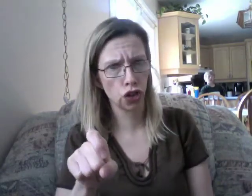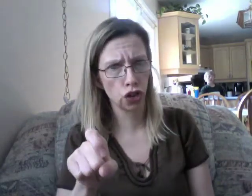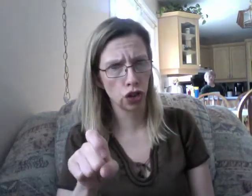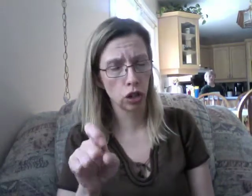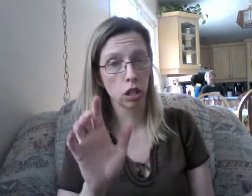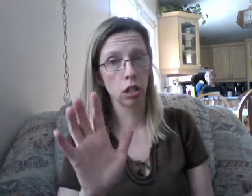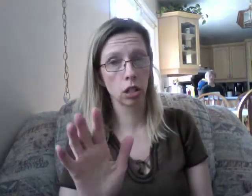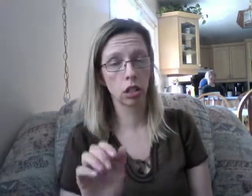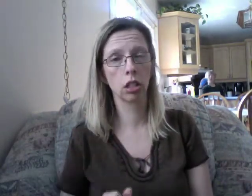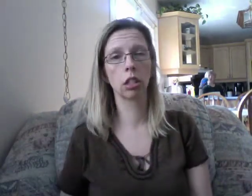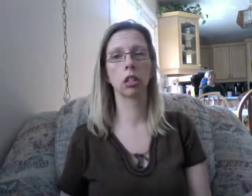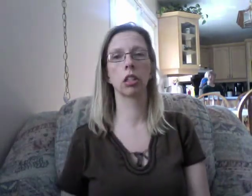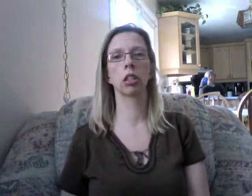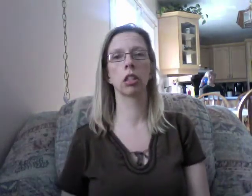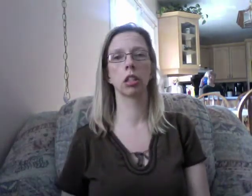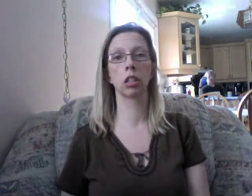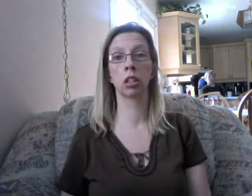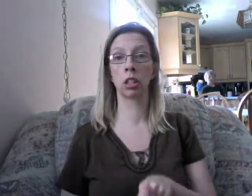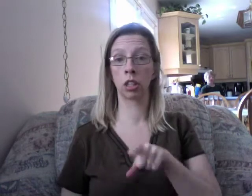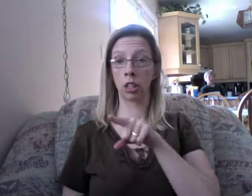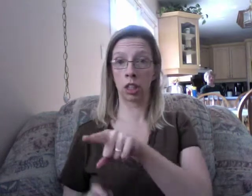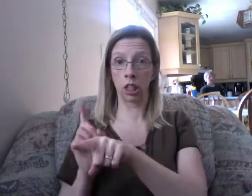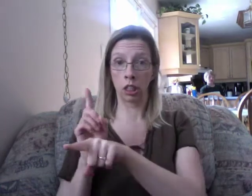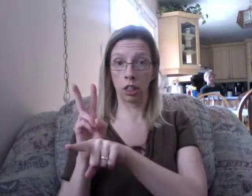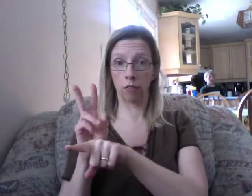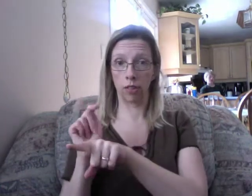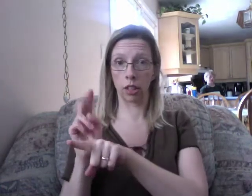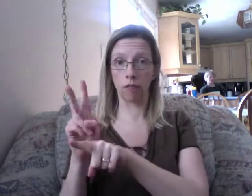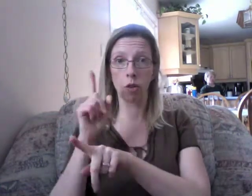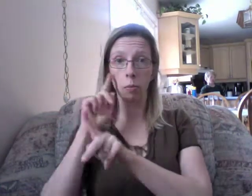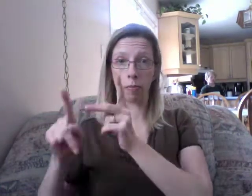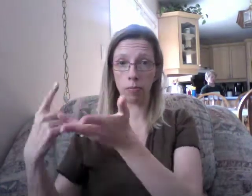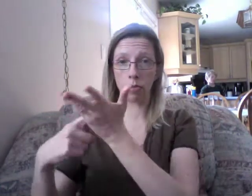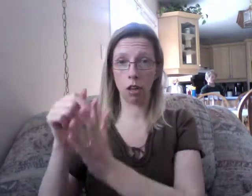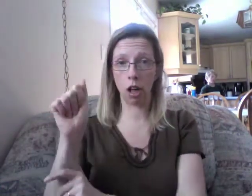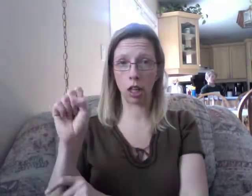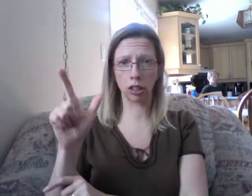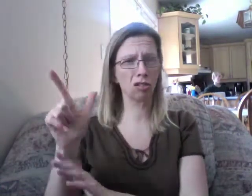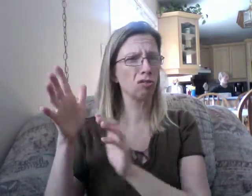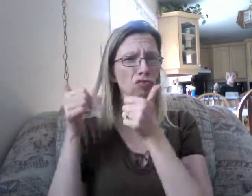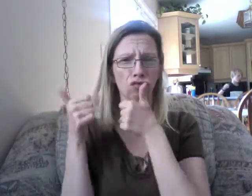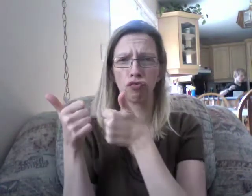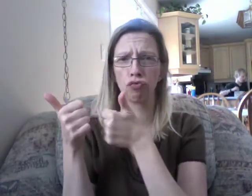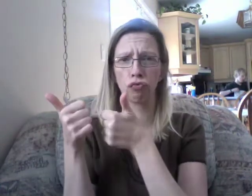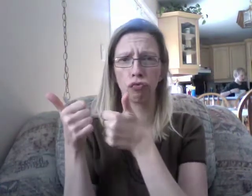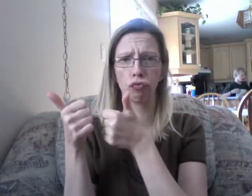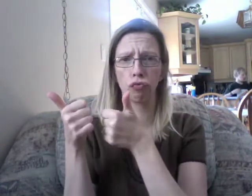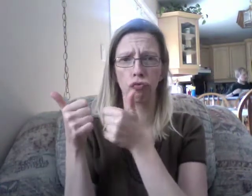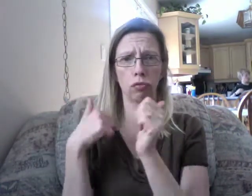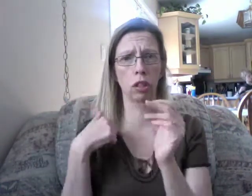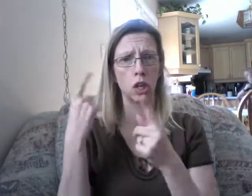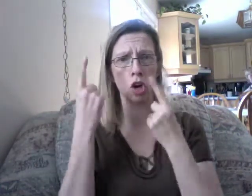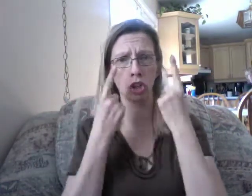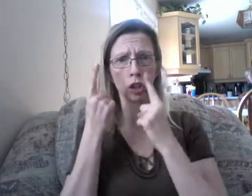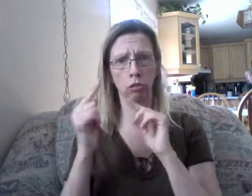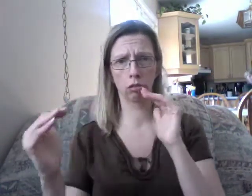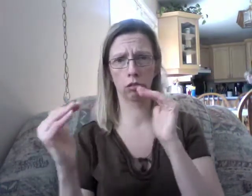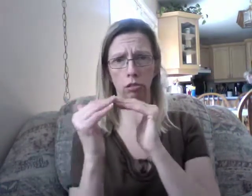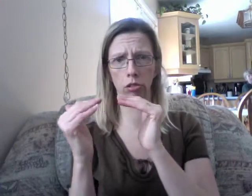Get you away! I'll be back! Wait! Why are you taking him away? Well, because he, uh... He stole a hairbrush. Uh,